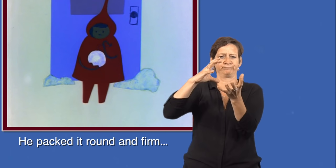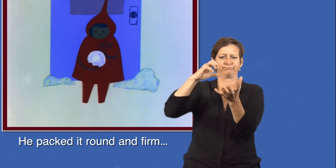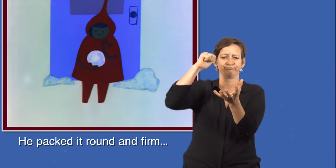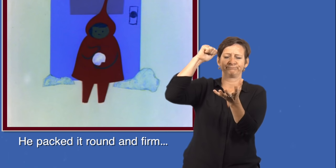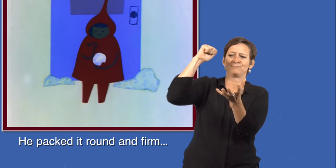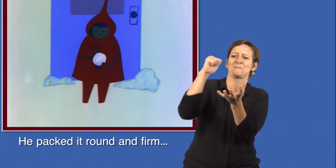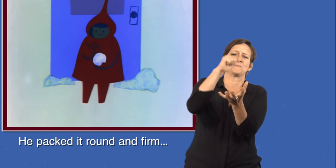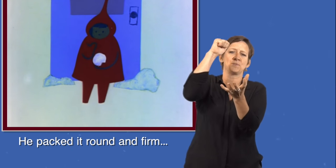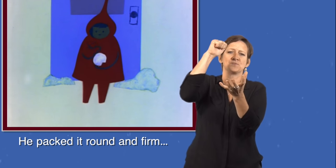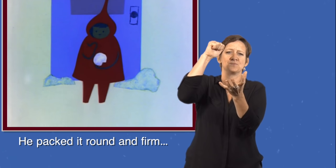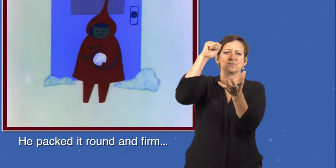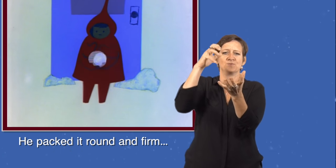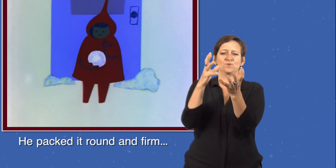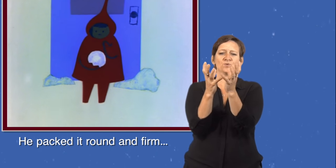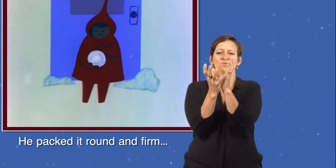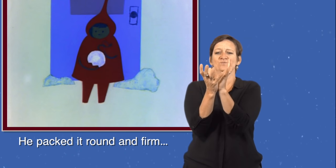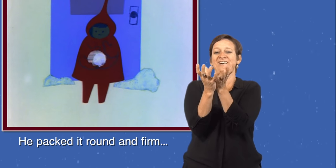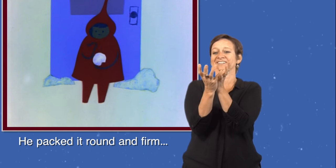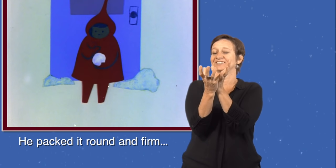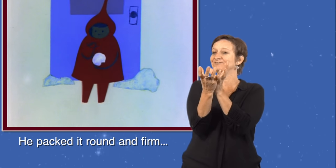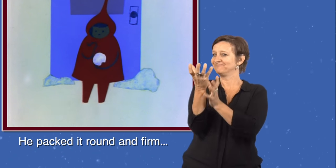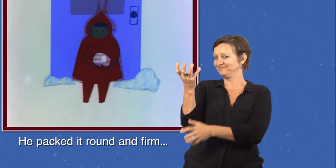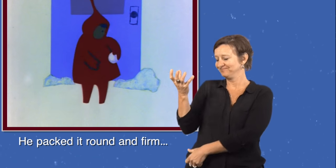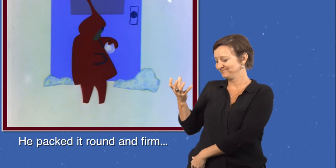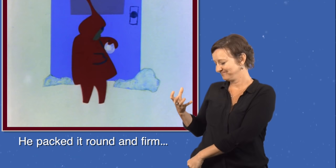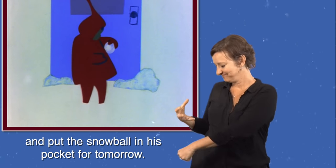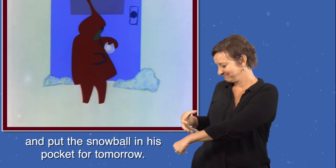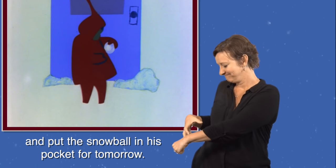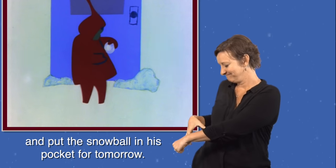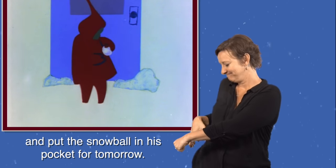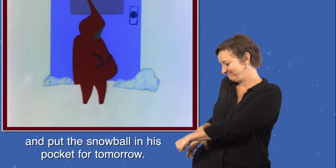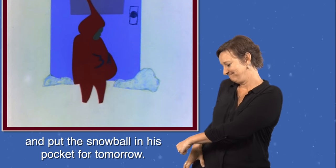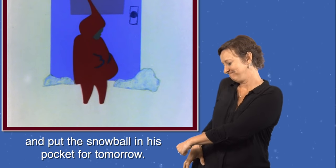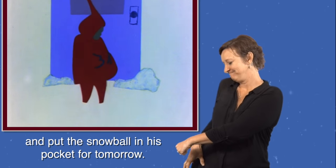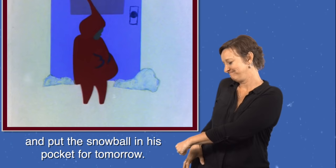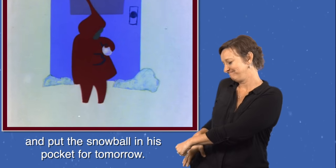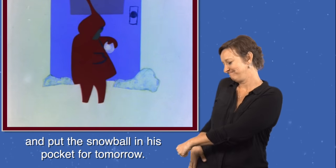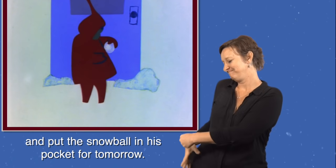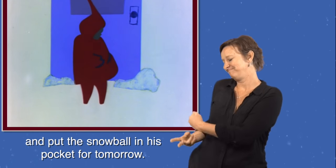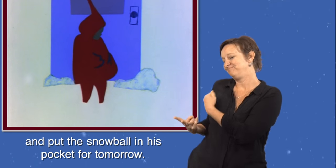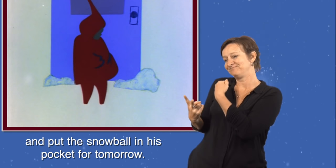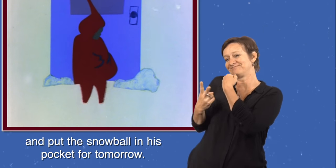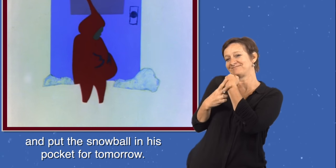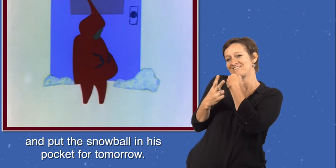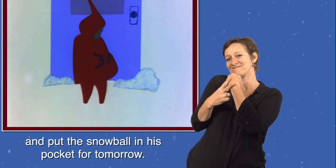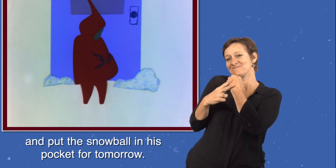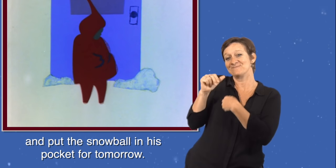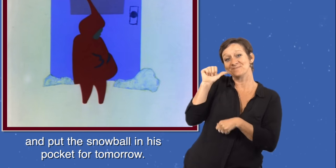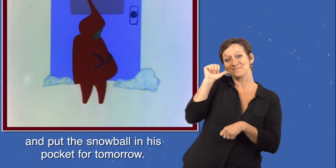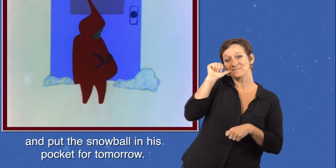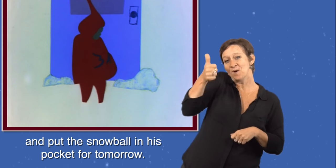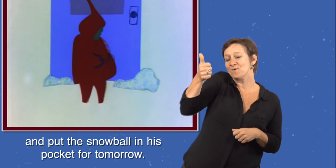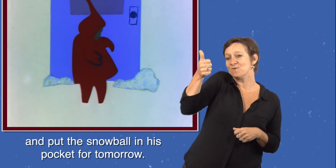round and firm, and put the snowball in his pocket for tomorrow.